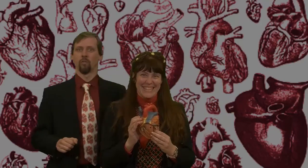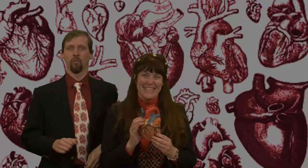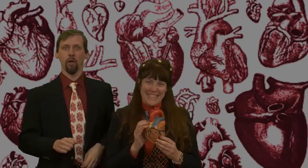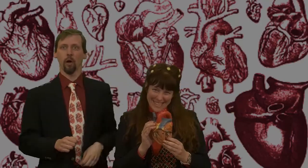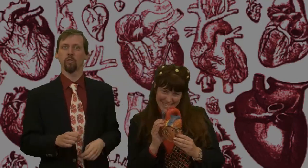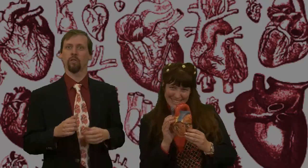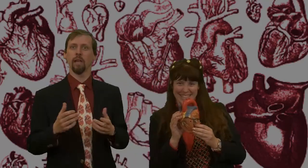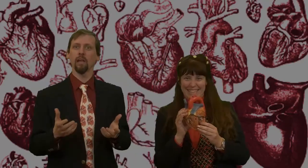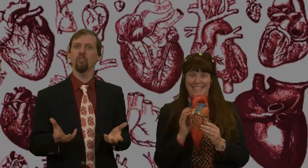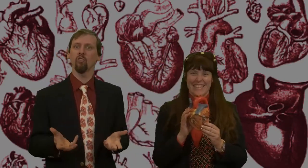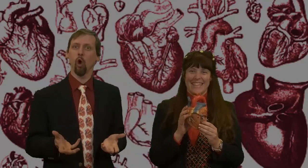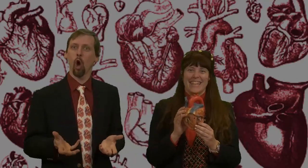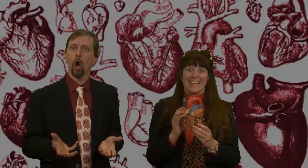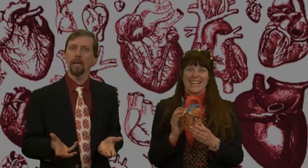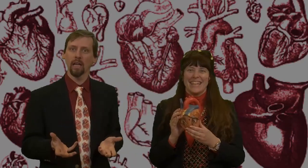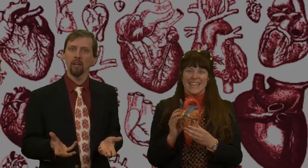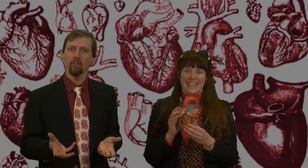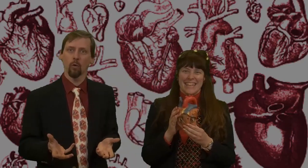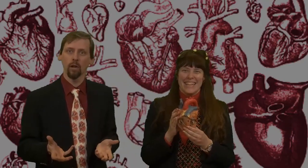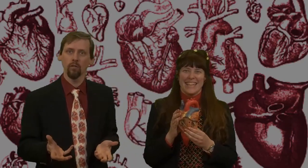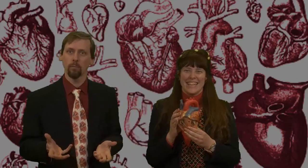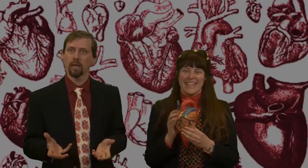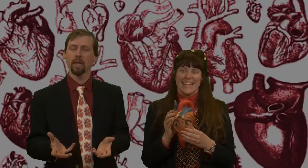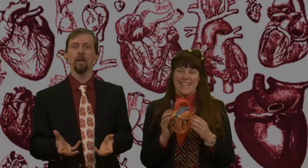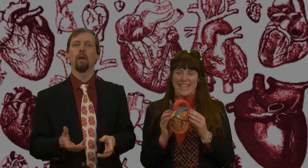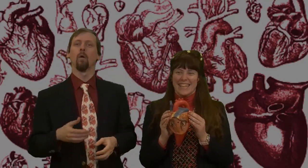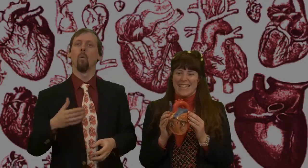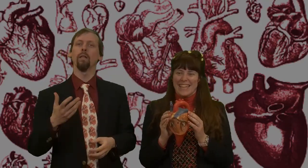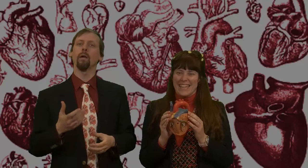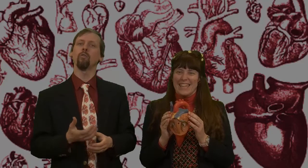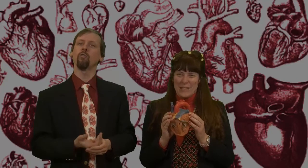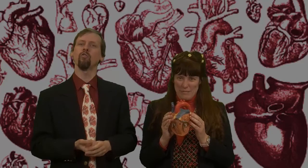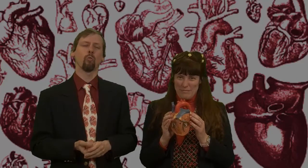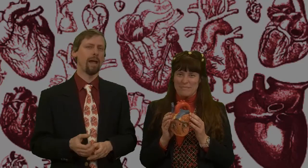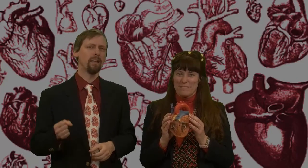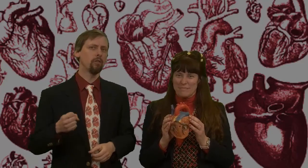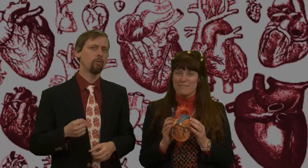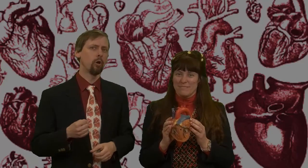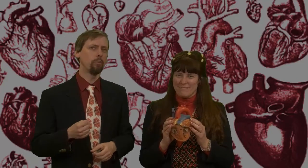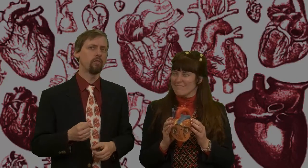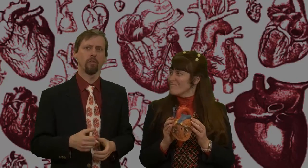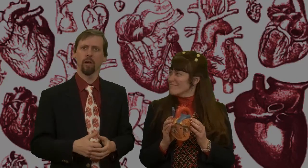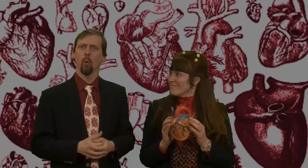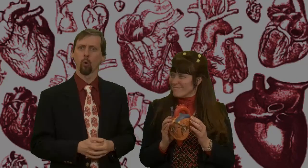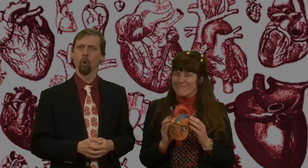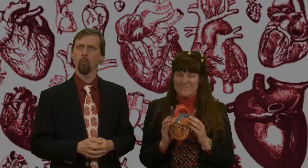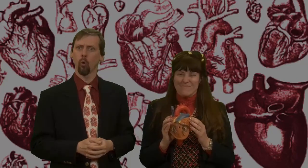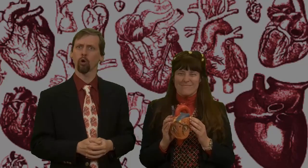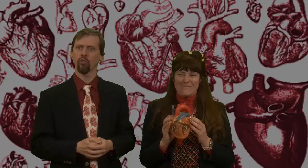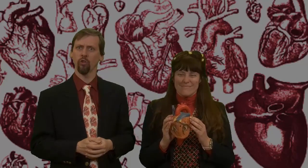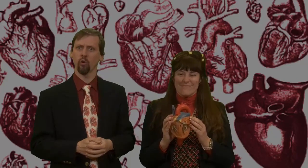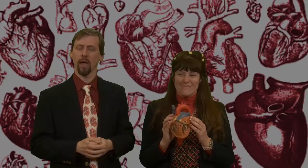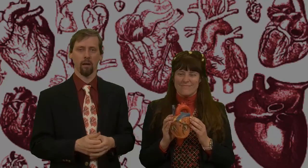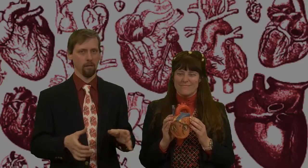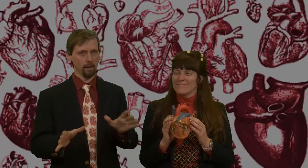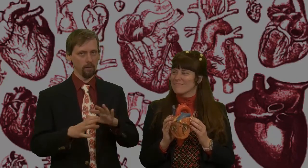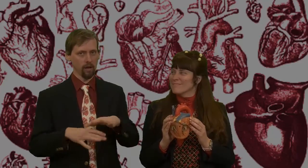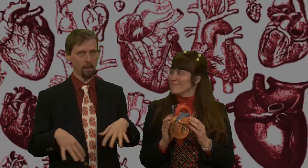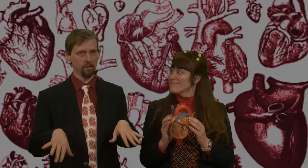So today's song is going to be one that was used to rally the troops during World War II. And a lot of the topics that